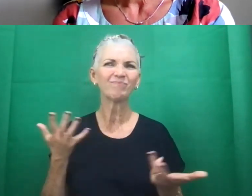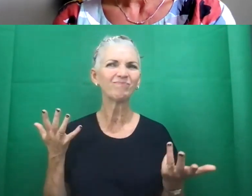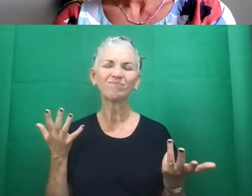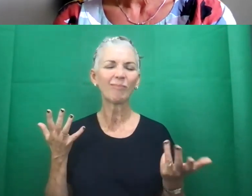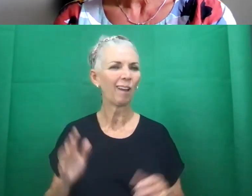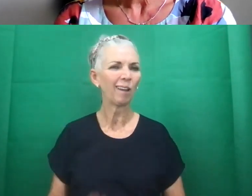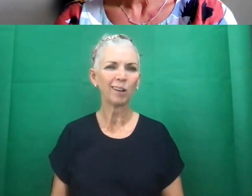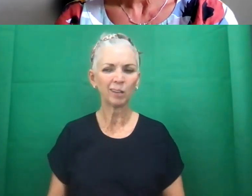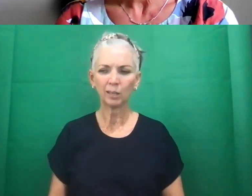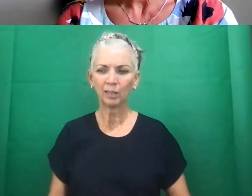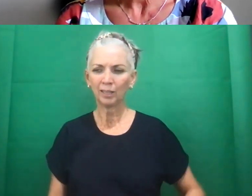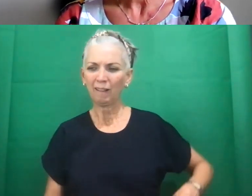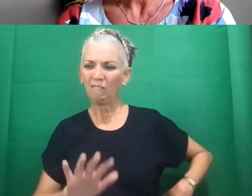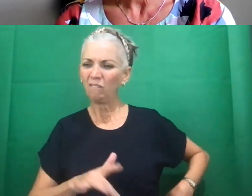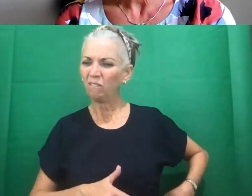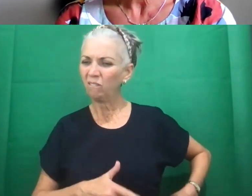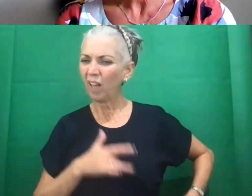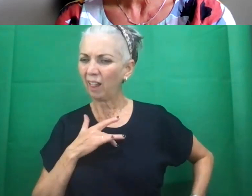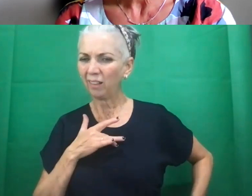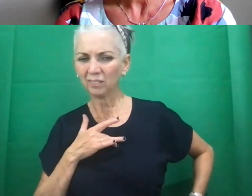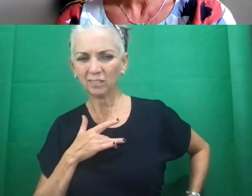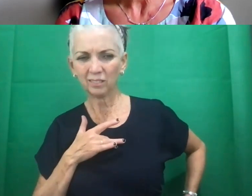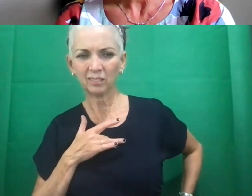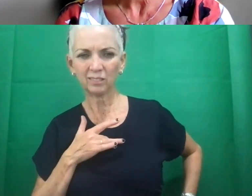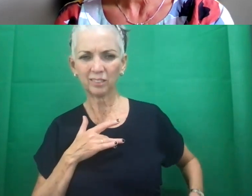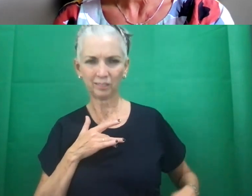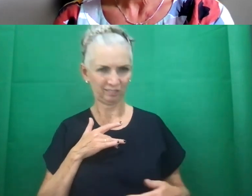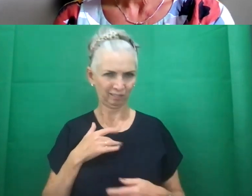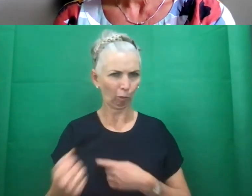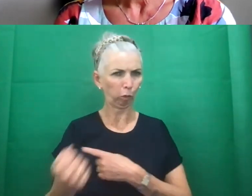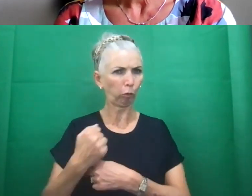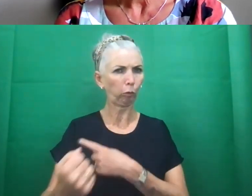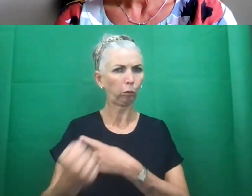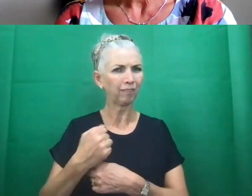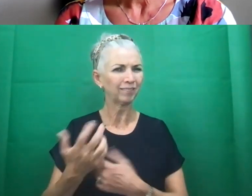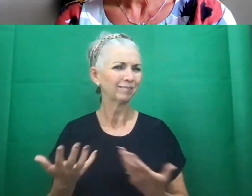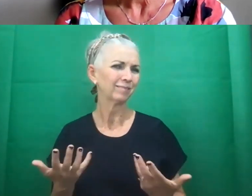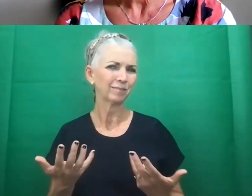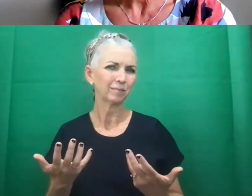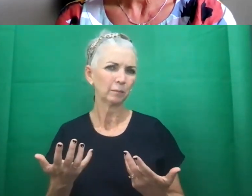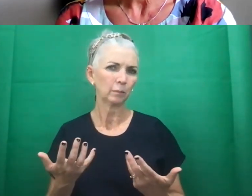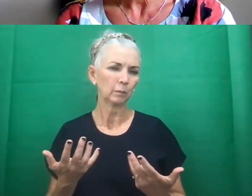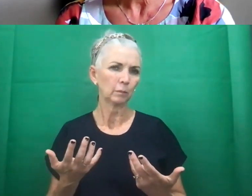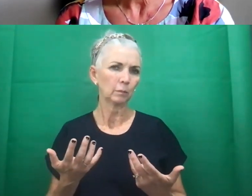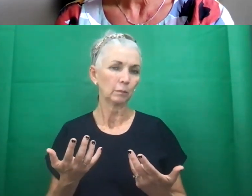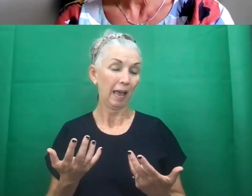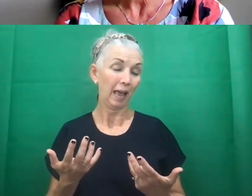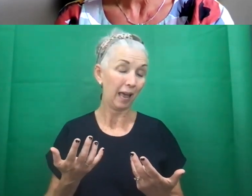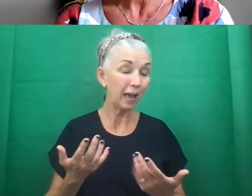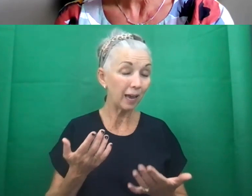We kind of felt that we really weren't being listened to. And that, actually, it wasn't going to